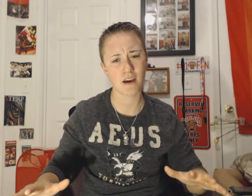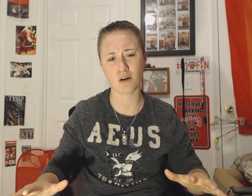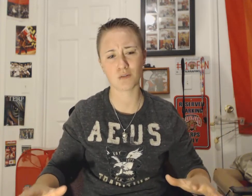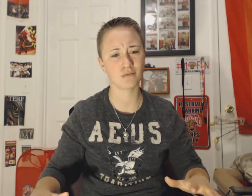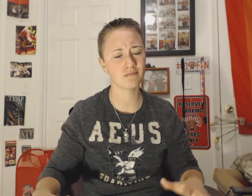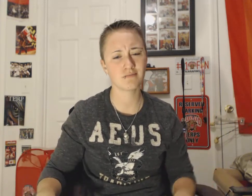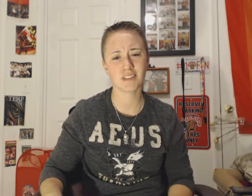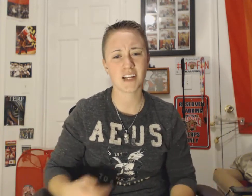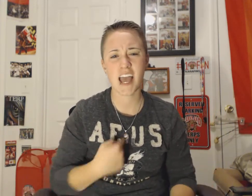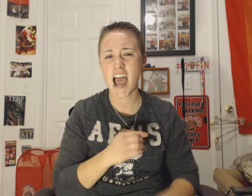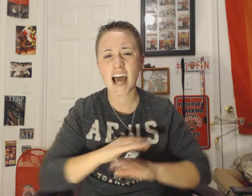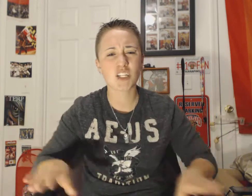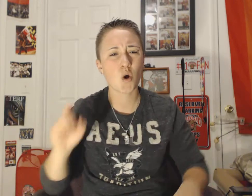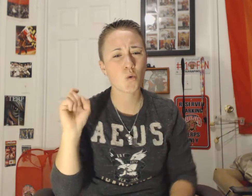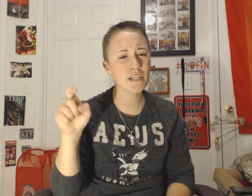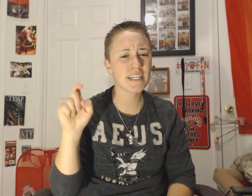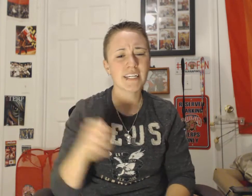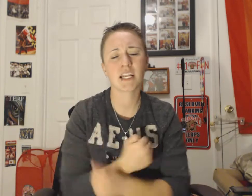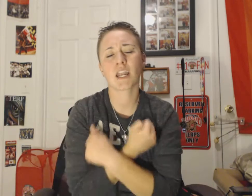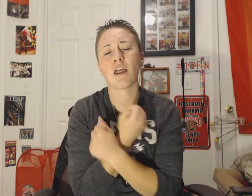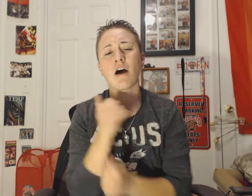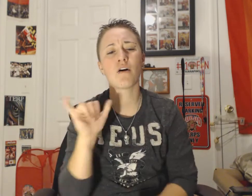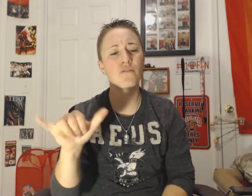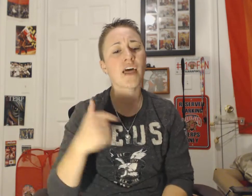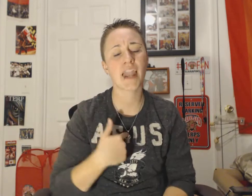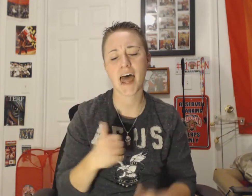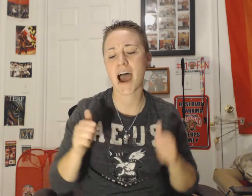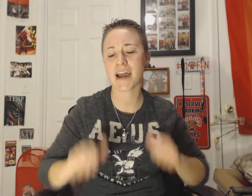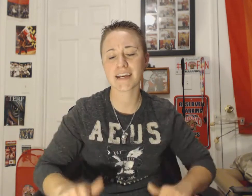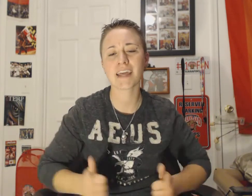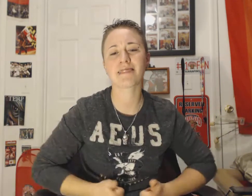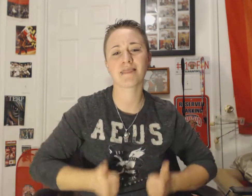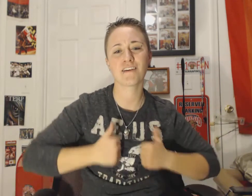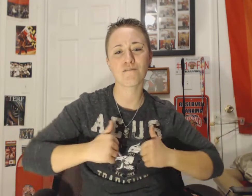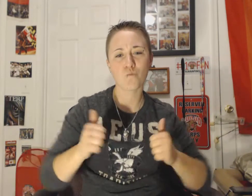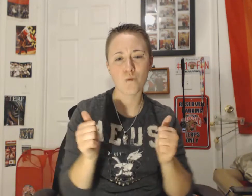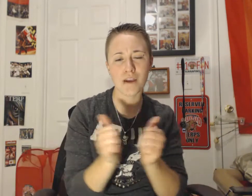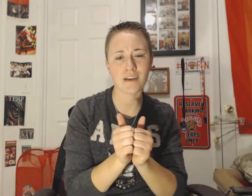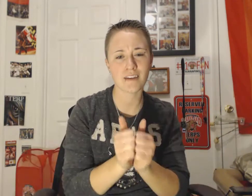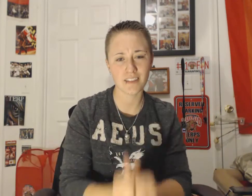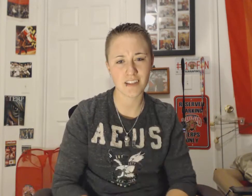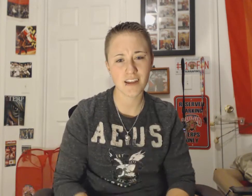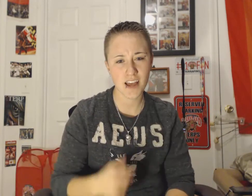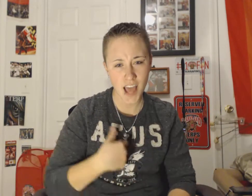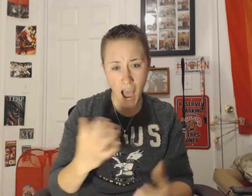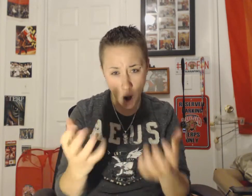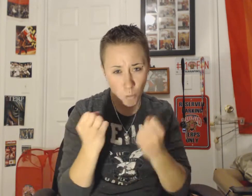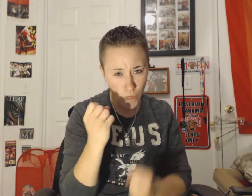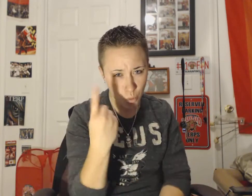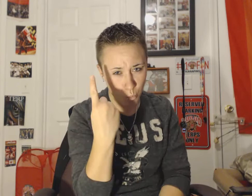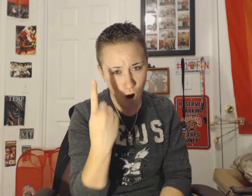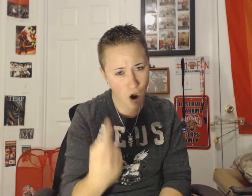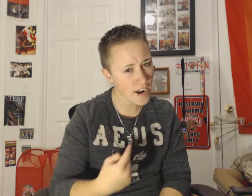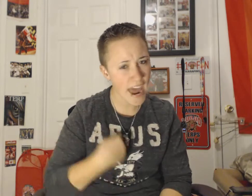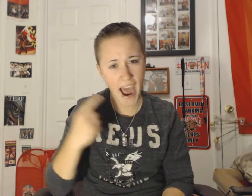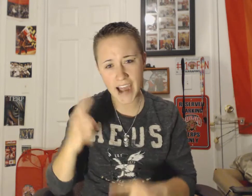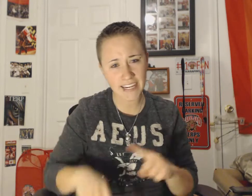I don't need a love that I can live with I want the one I